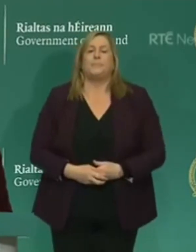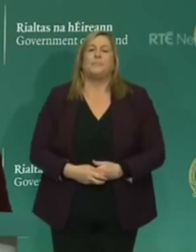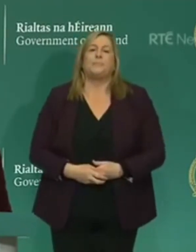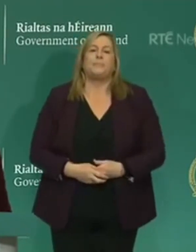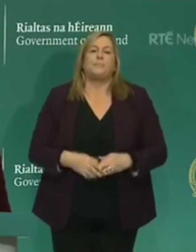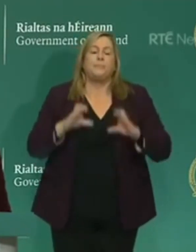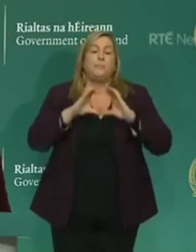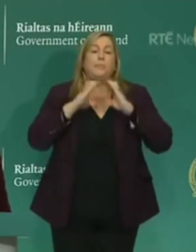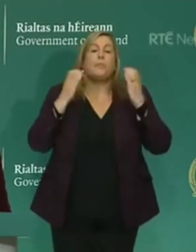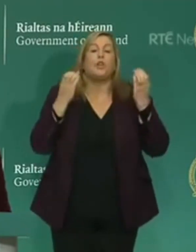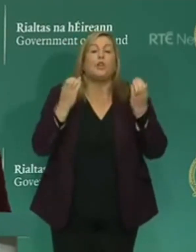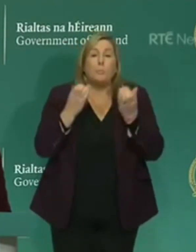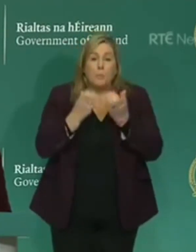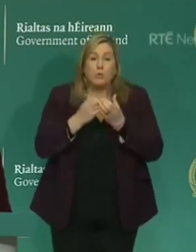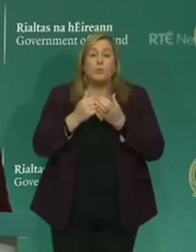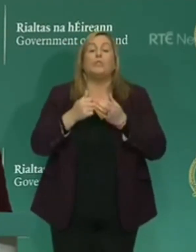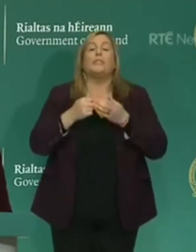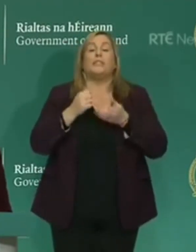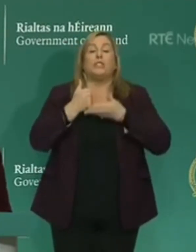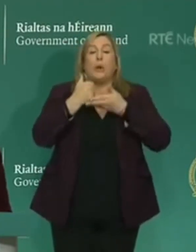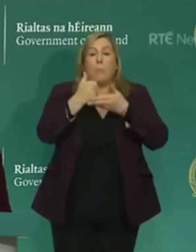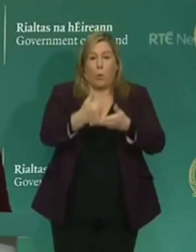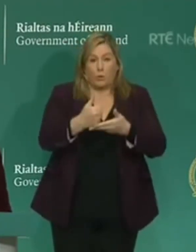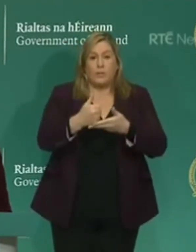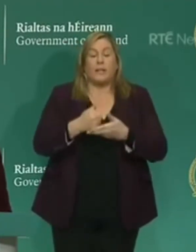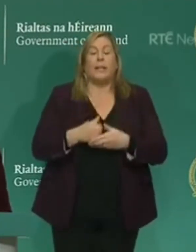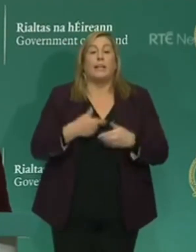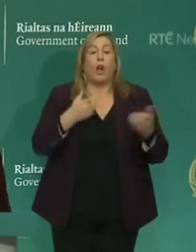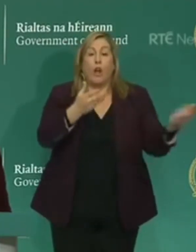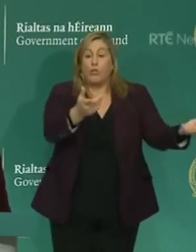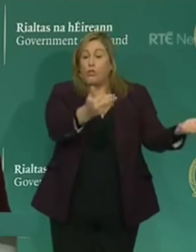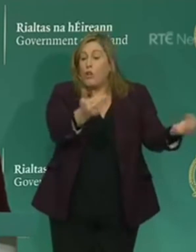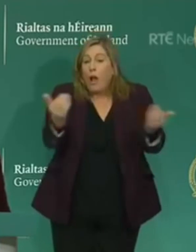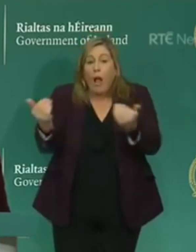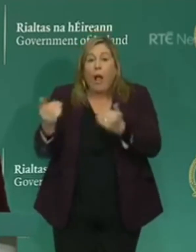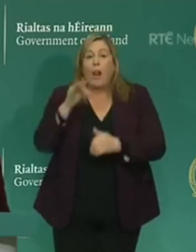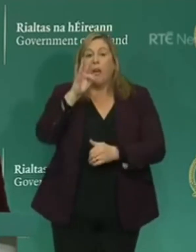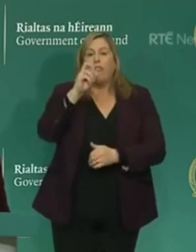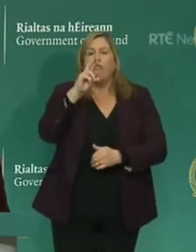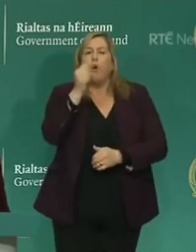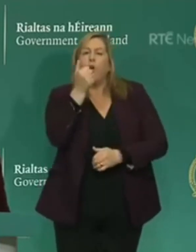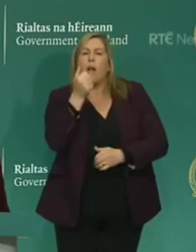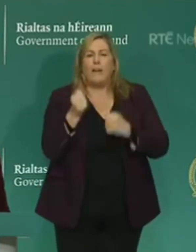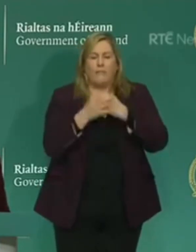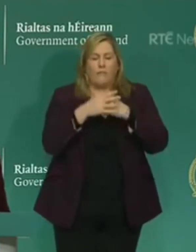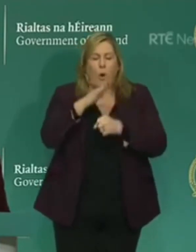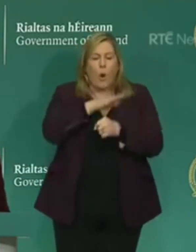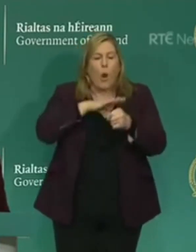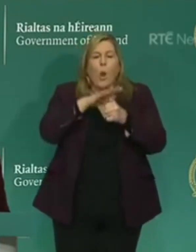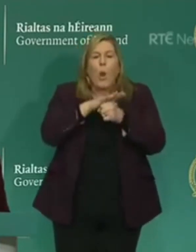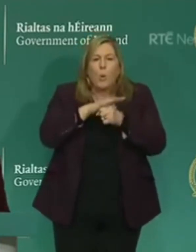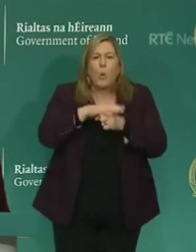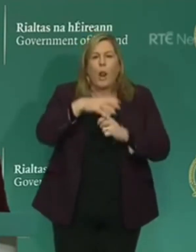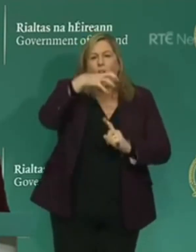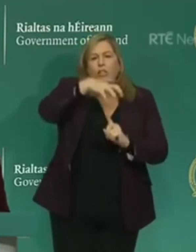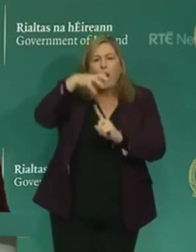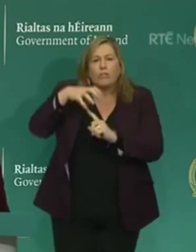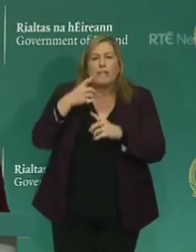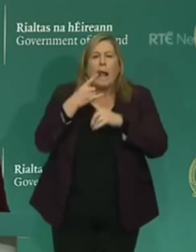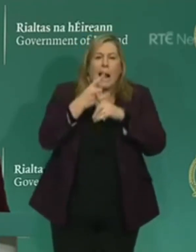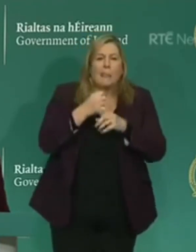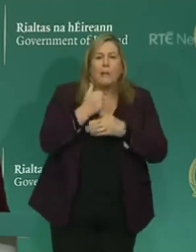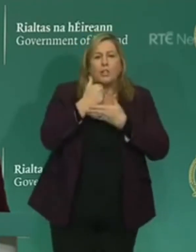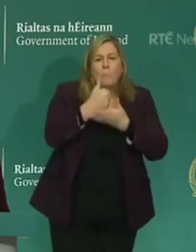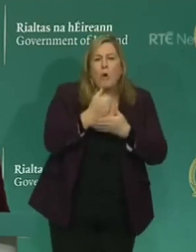Community Measures and Supports The Community Call For, run by the local authorities, continues to provide help and support to those in need in